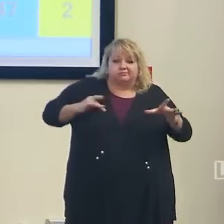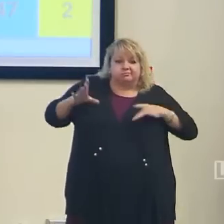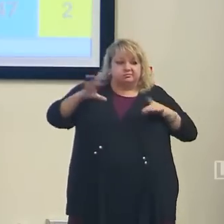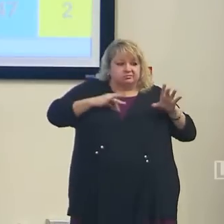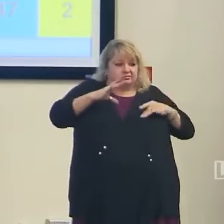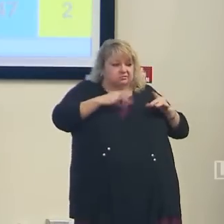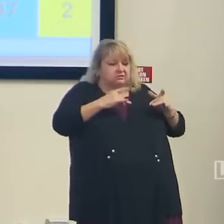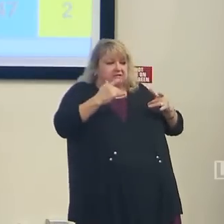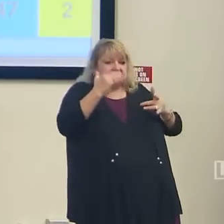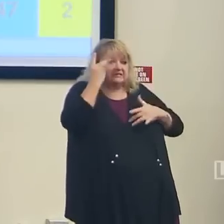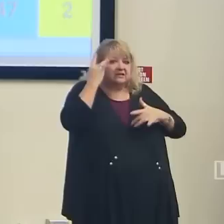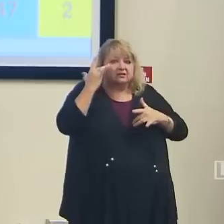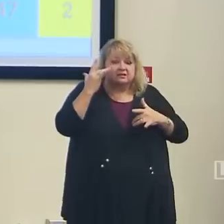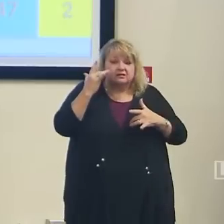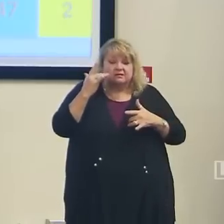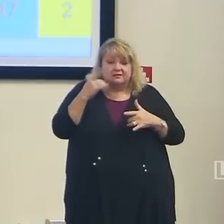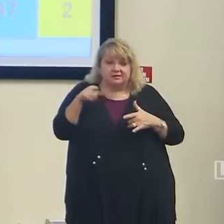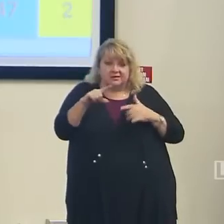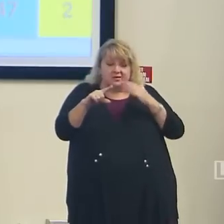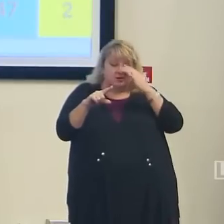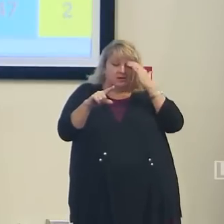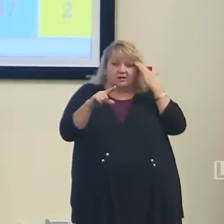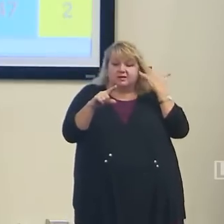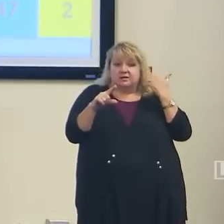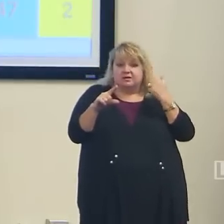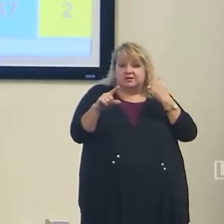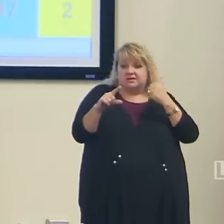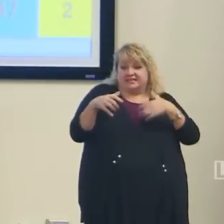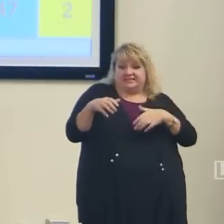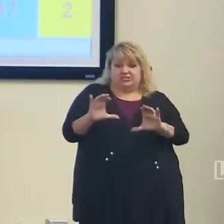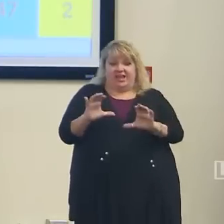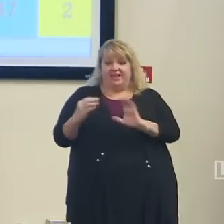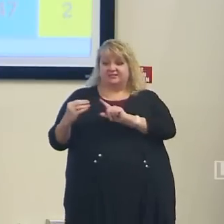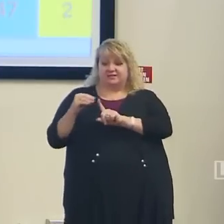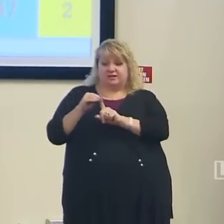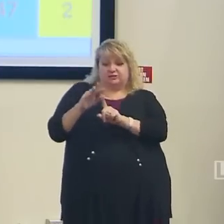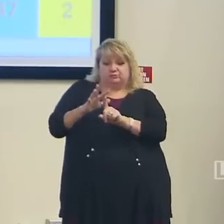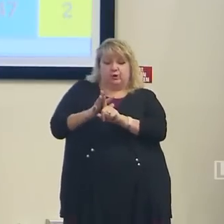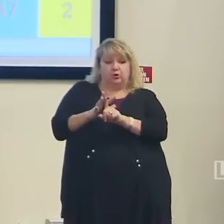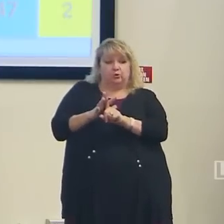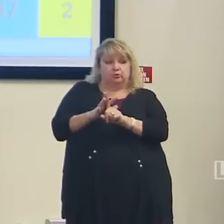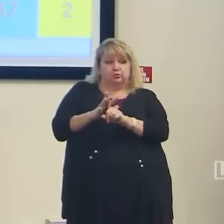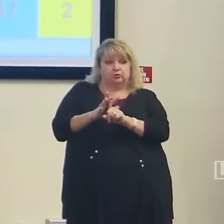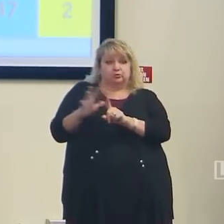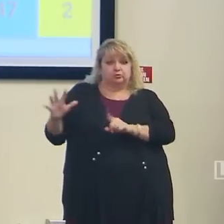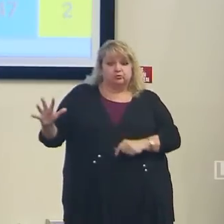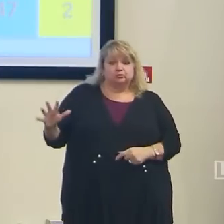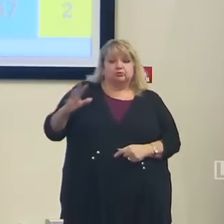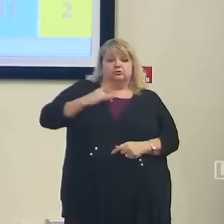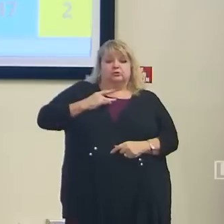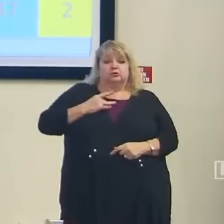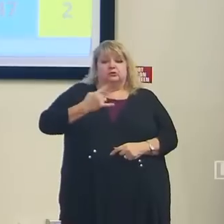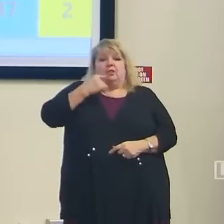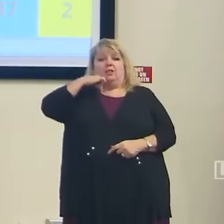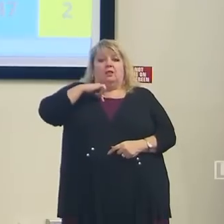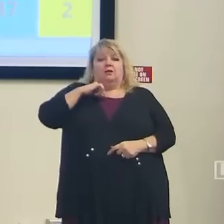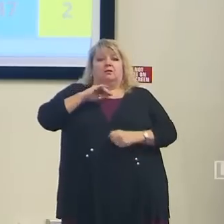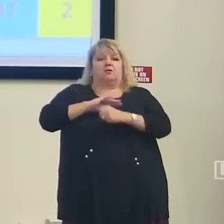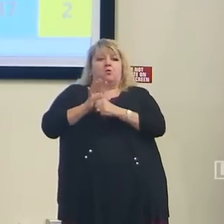your risk, your chances of being exposed to and infected with COVID remain